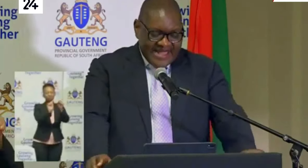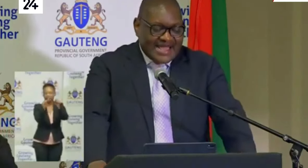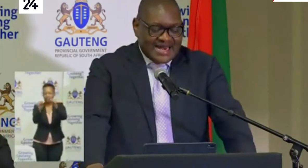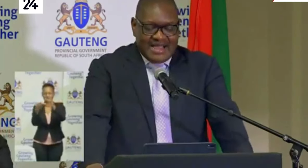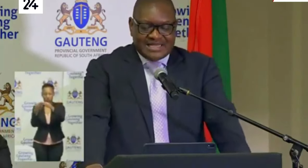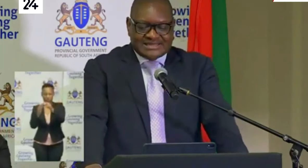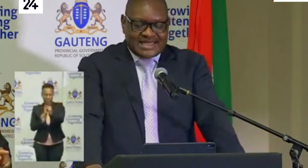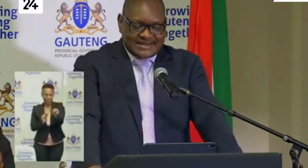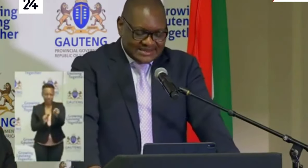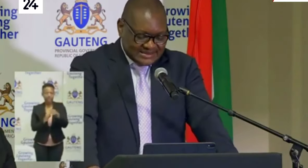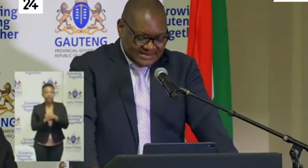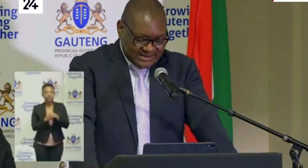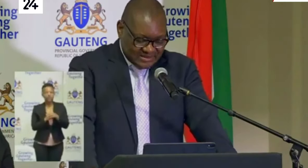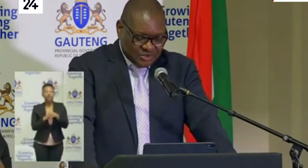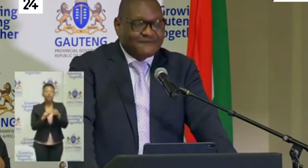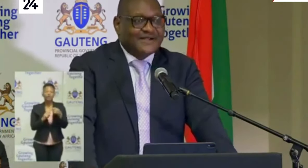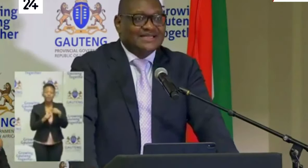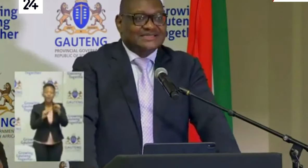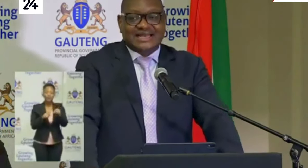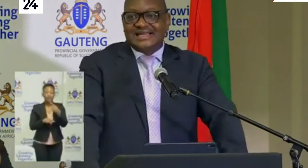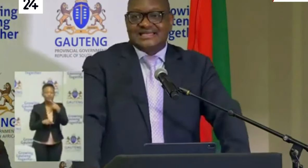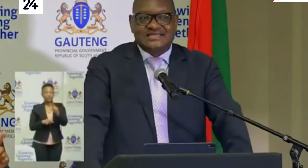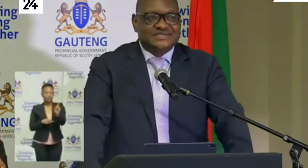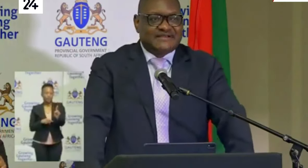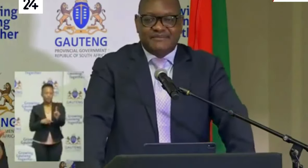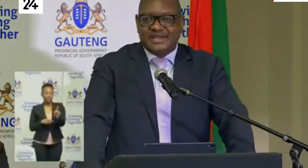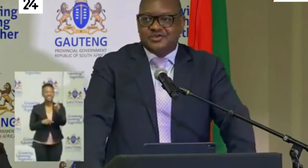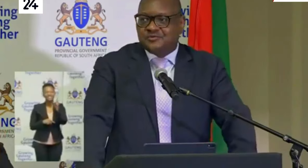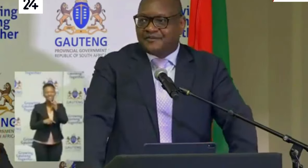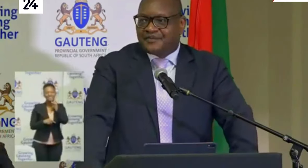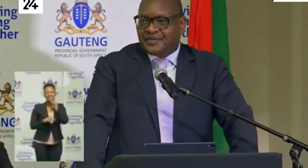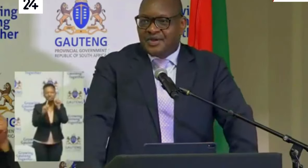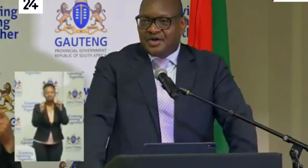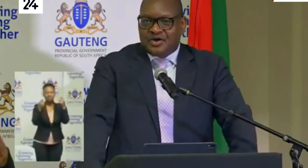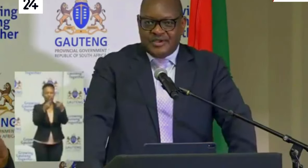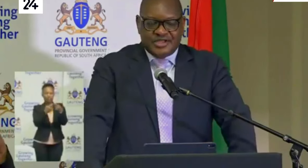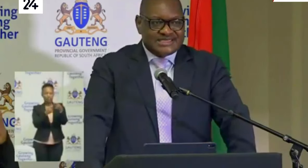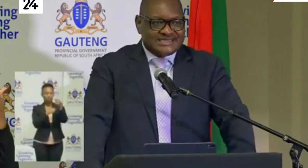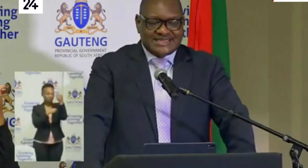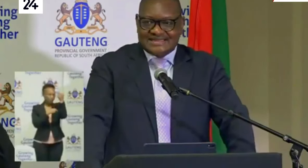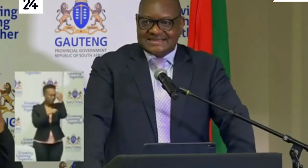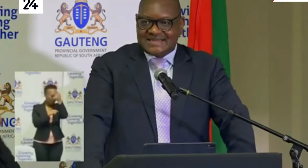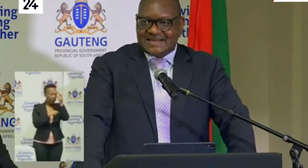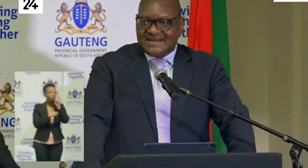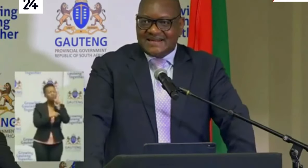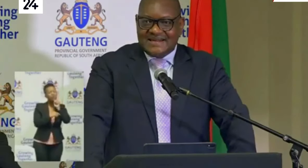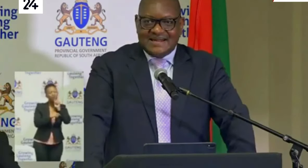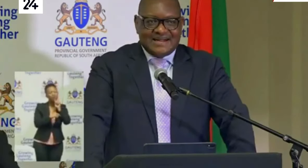And I must say that so far, the screening teams have been to communities that,